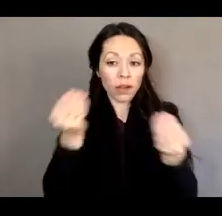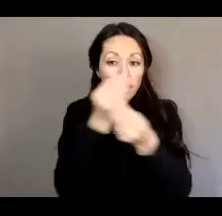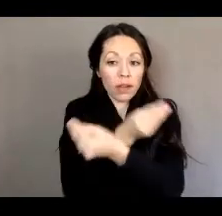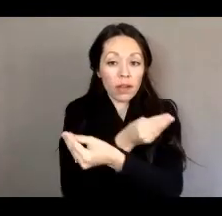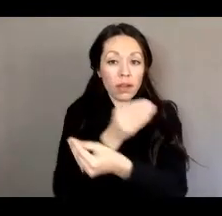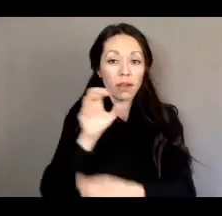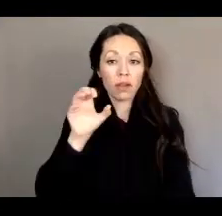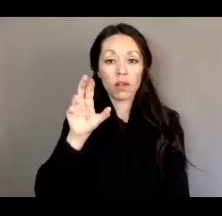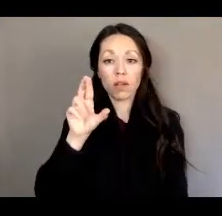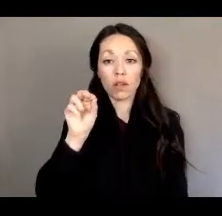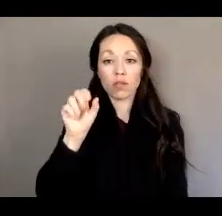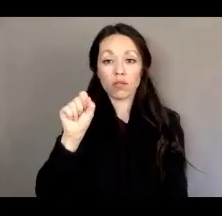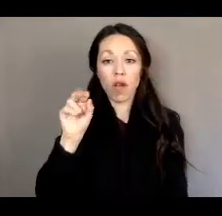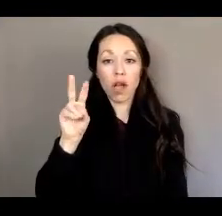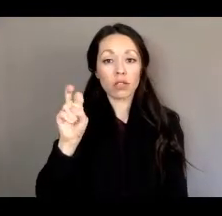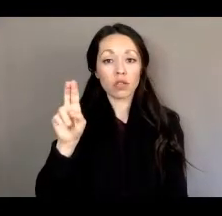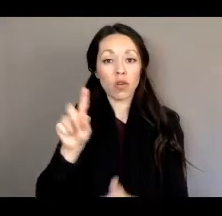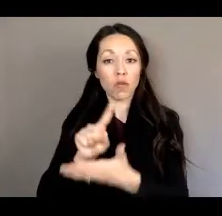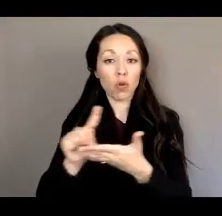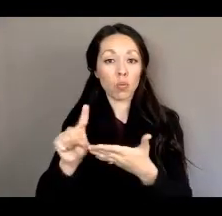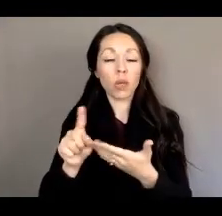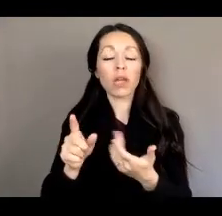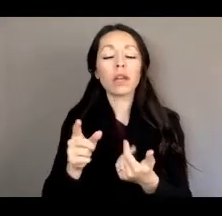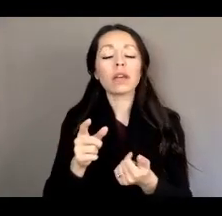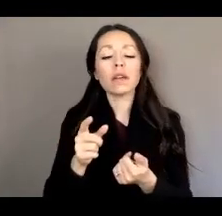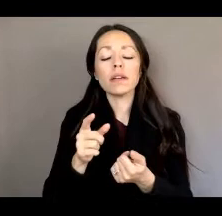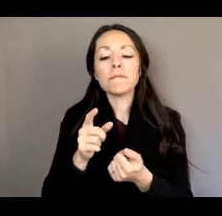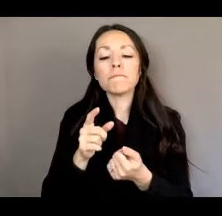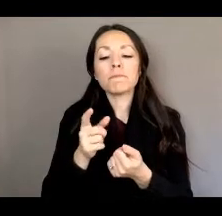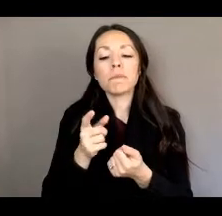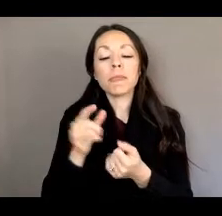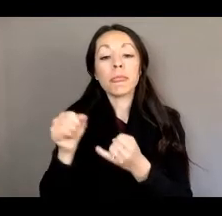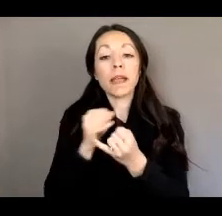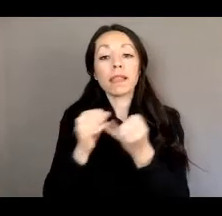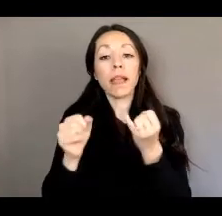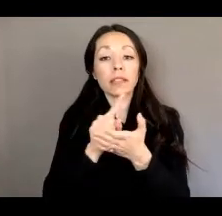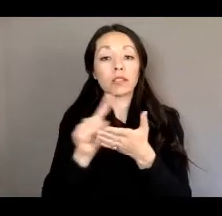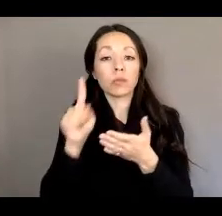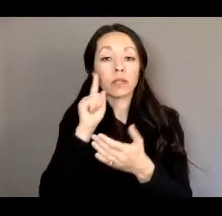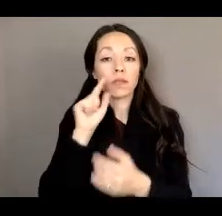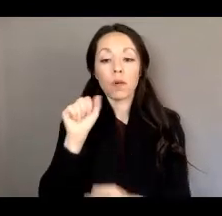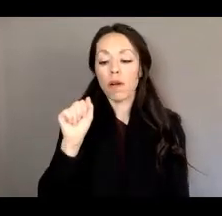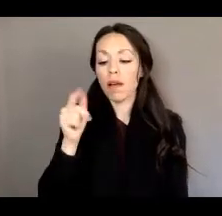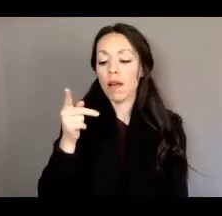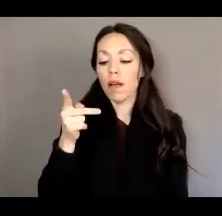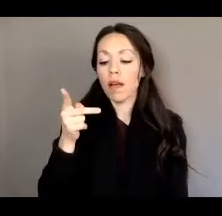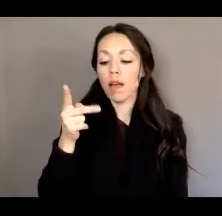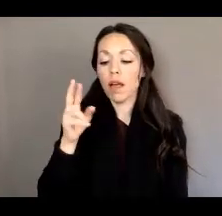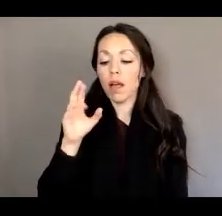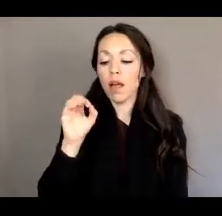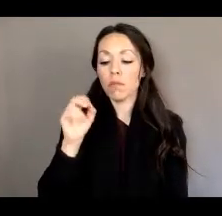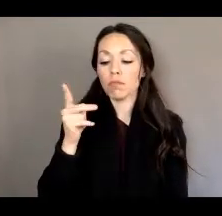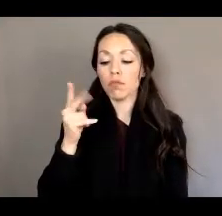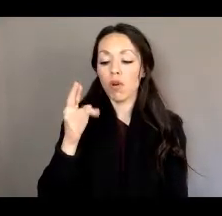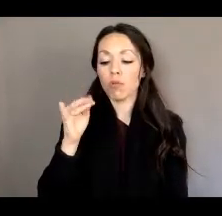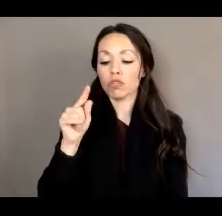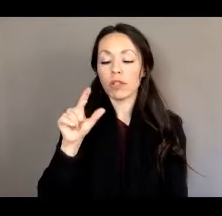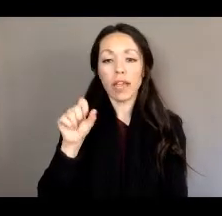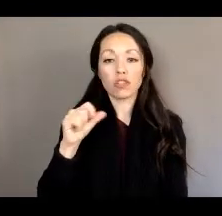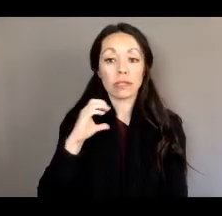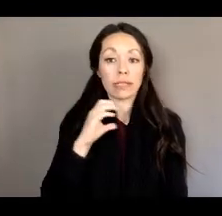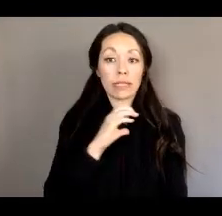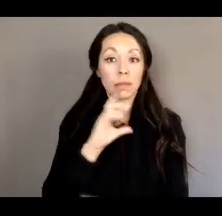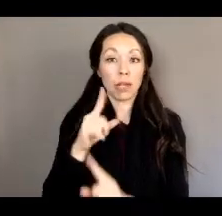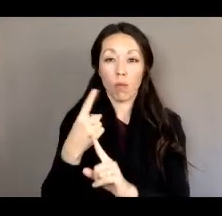last week for appropriations committee. Um, they are the only